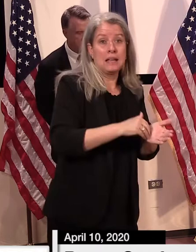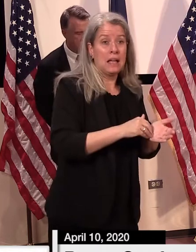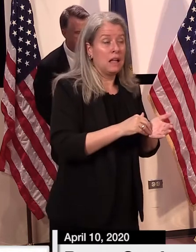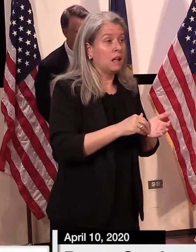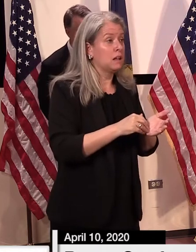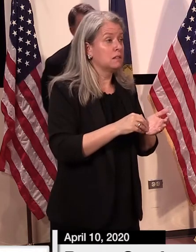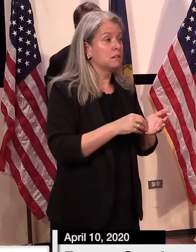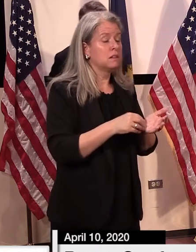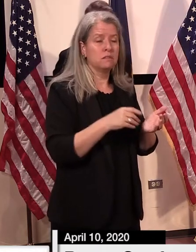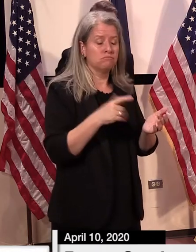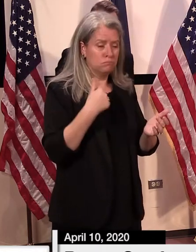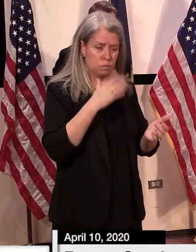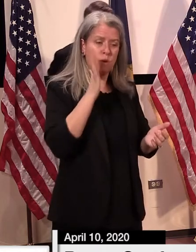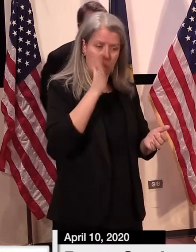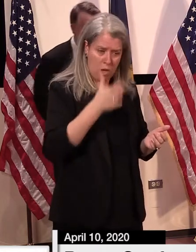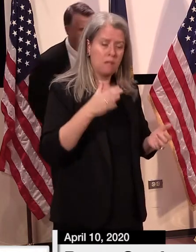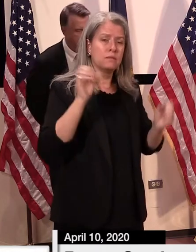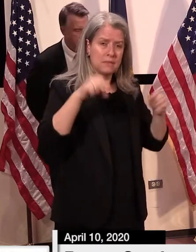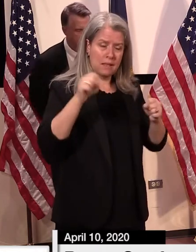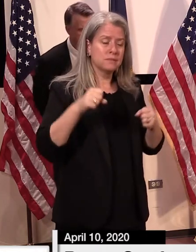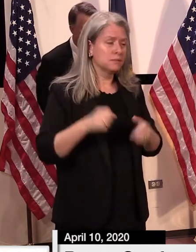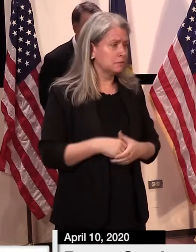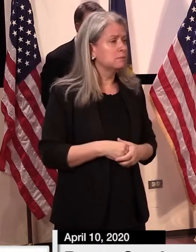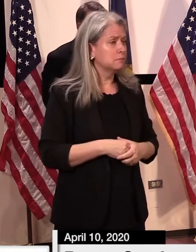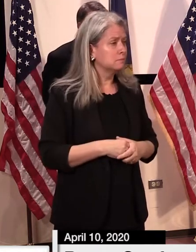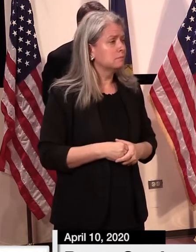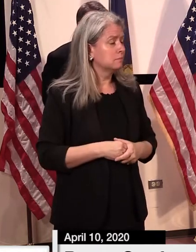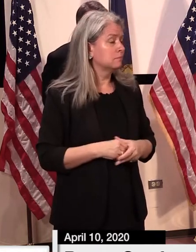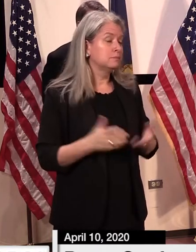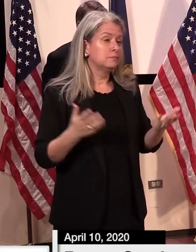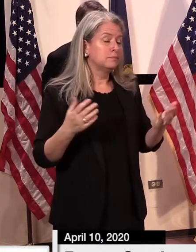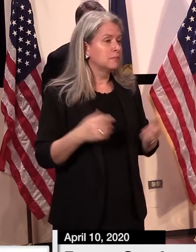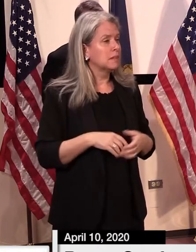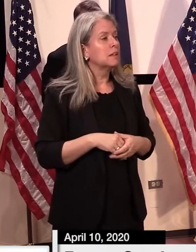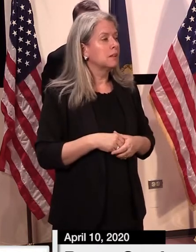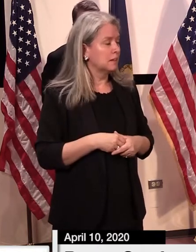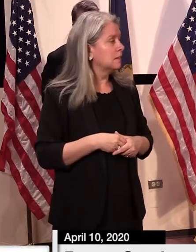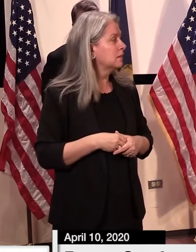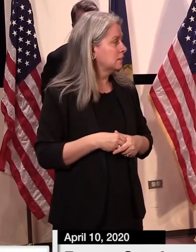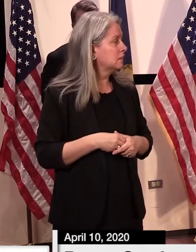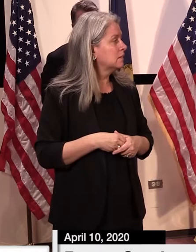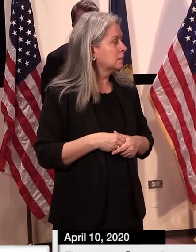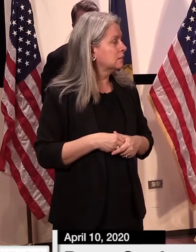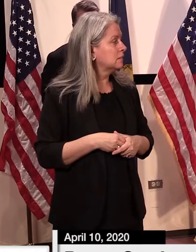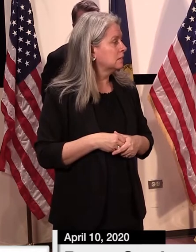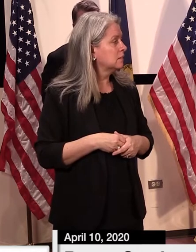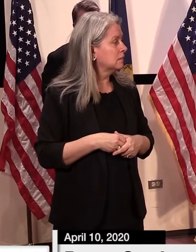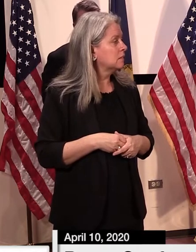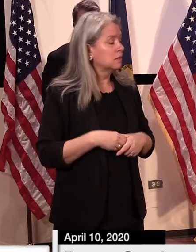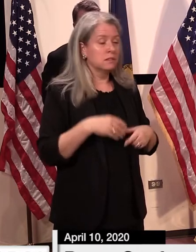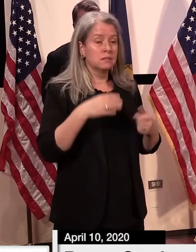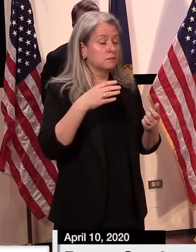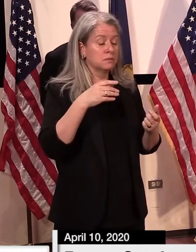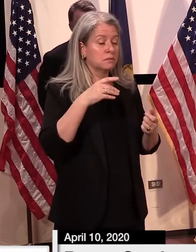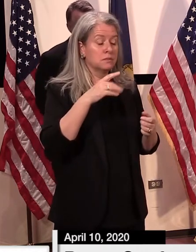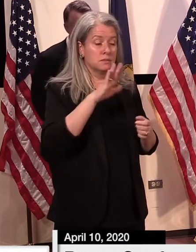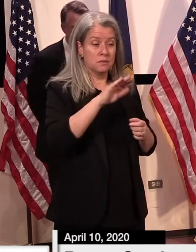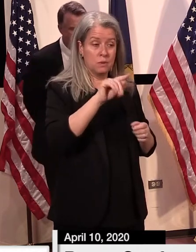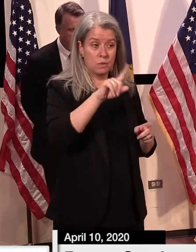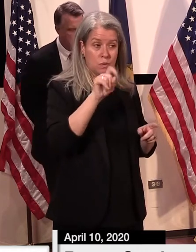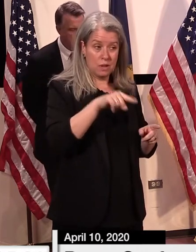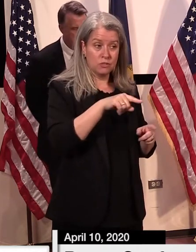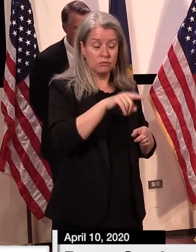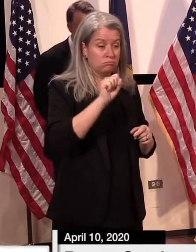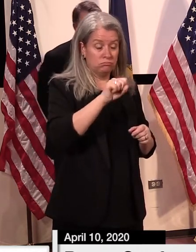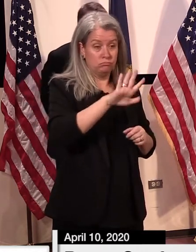a certain time period, we will do that as well. Again, given the nature of your question, you're